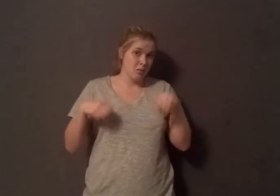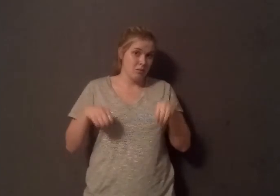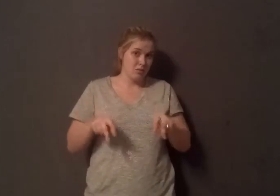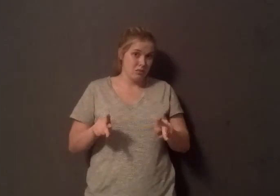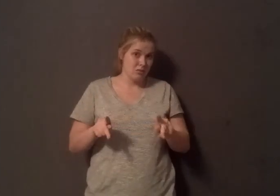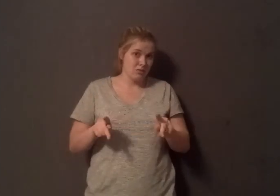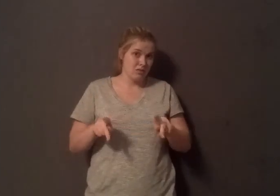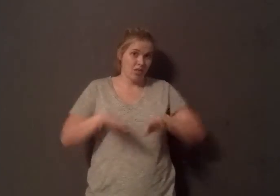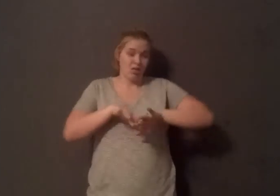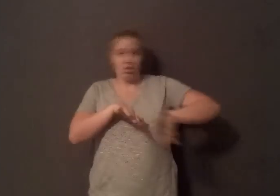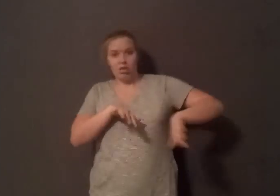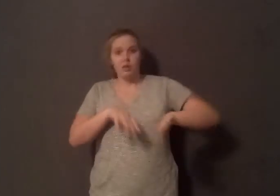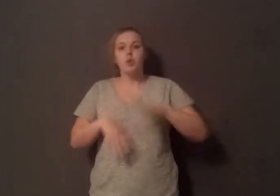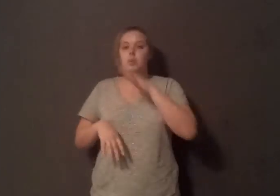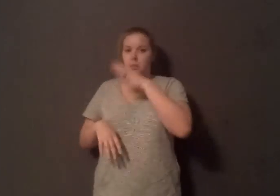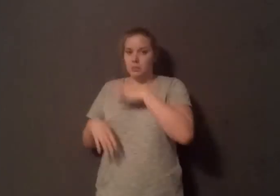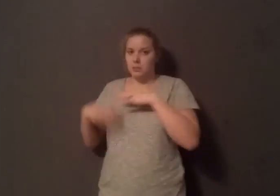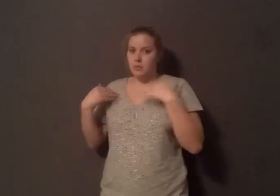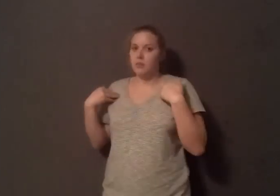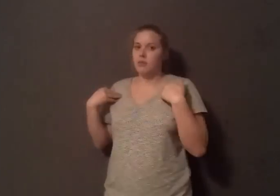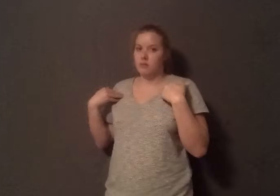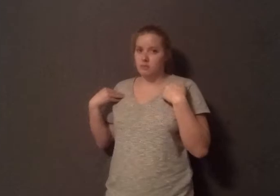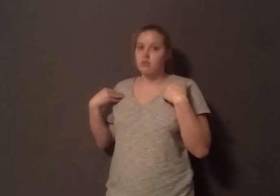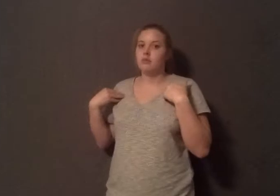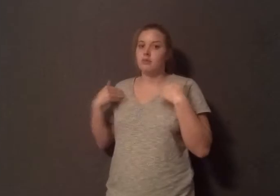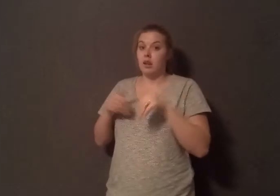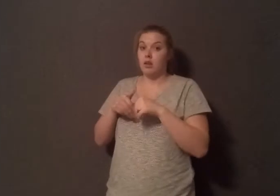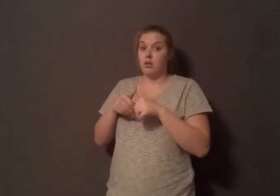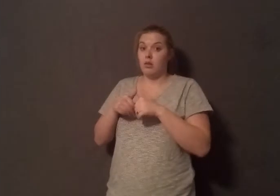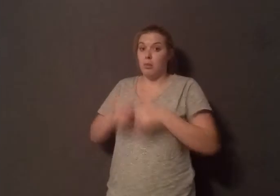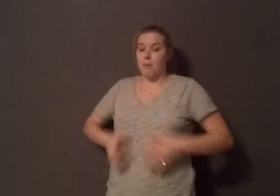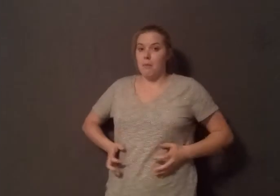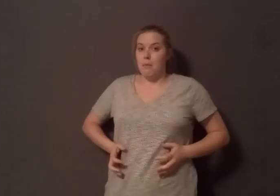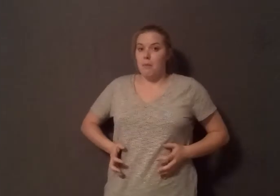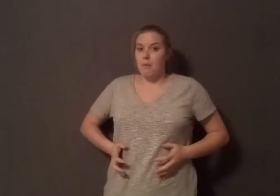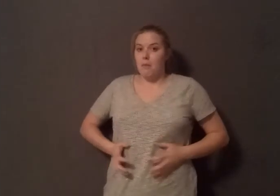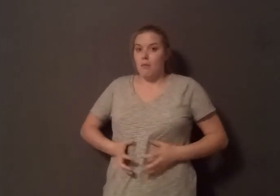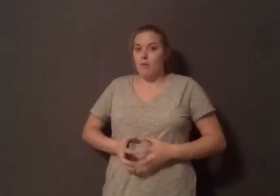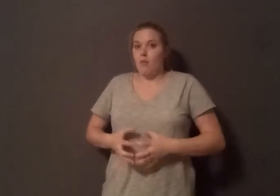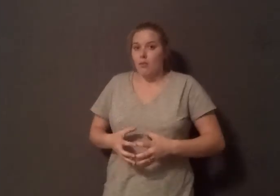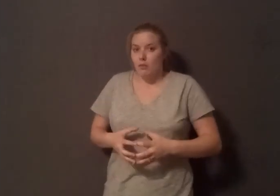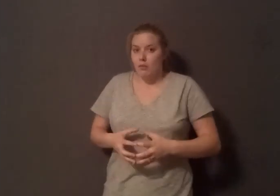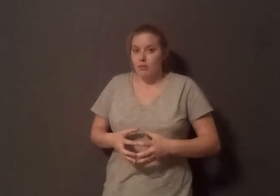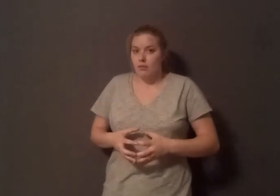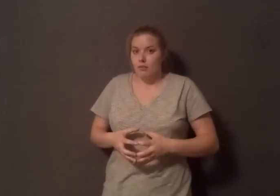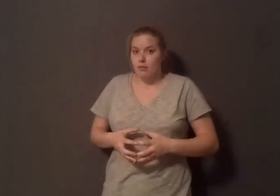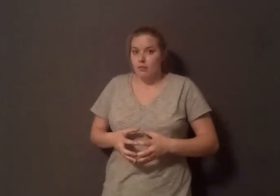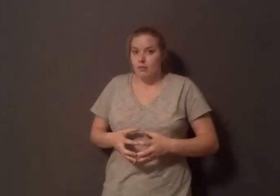women have two ways. They're both involving having a baby. One is that dioxin crosses the placenta into the growing infant, and the other is that it